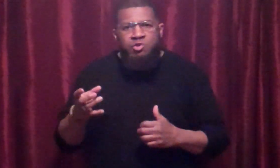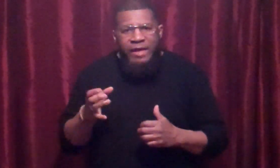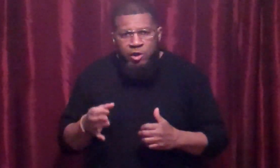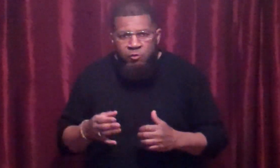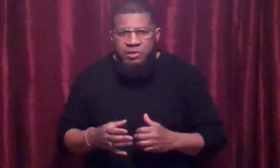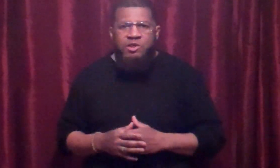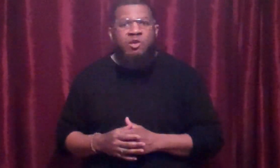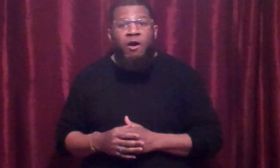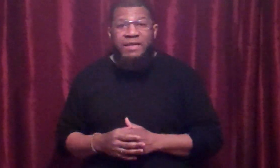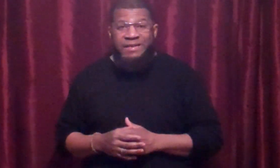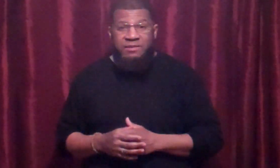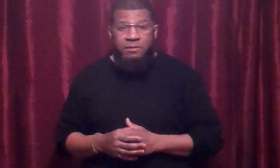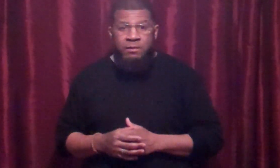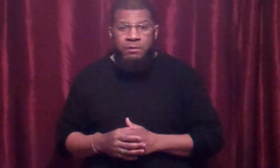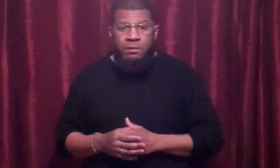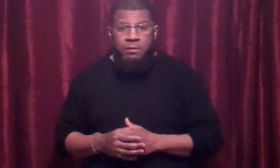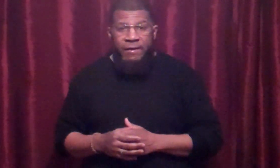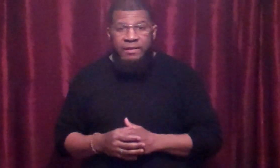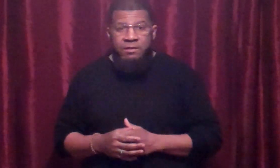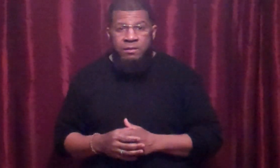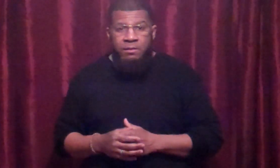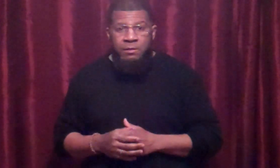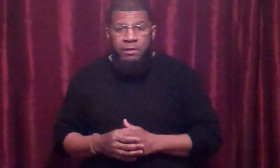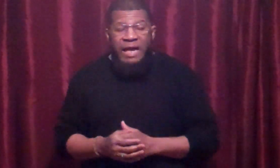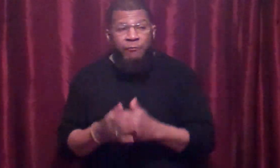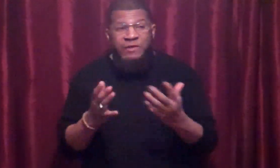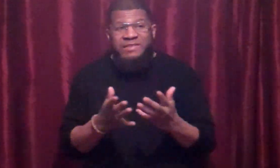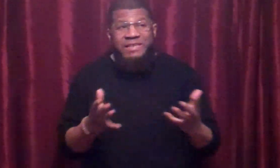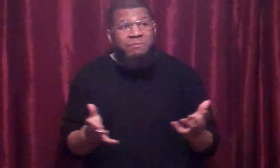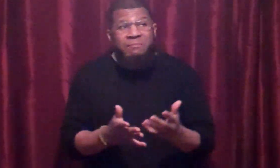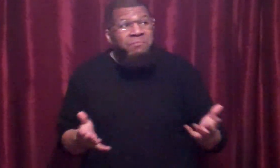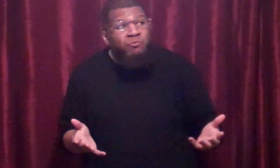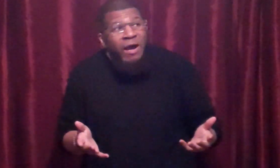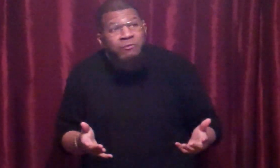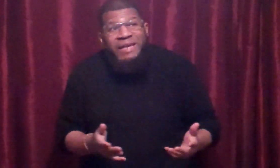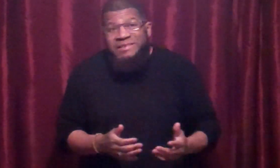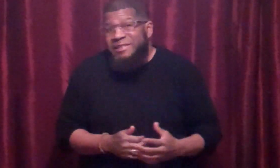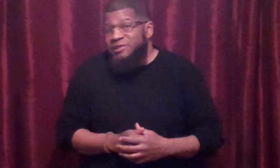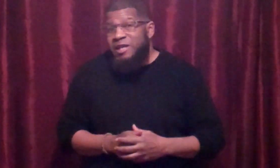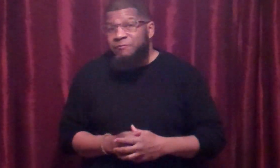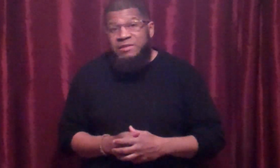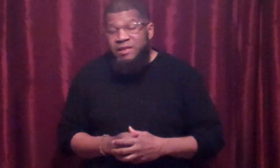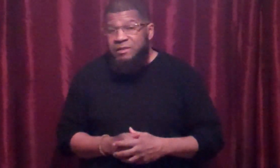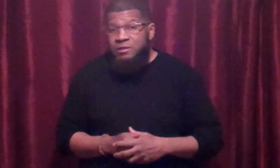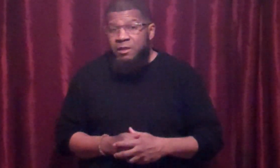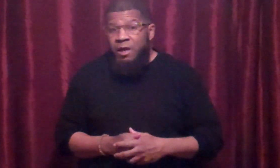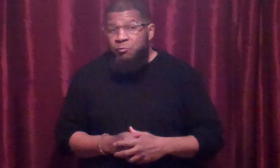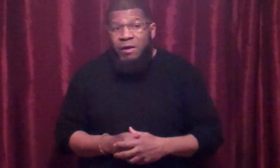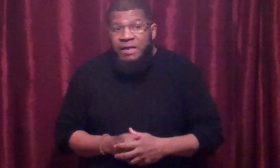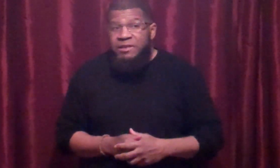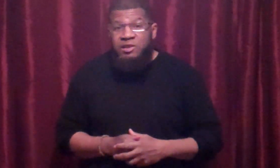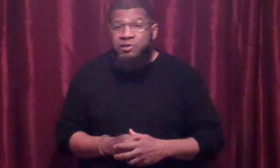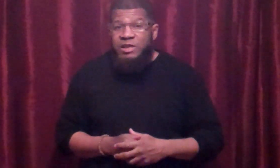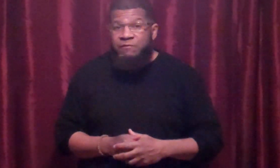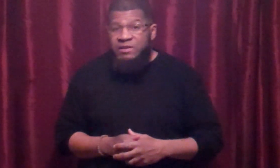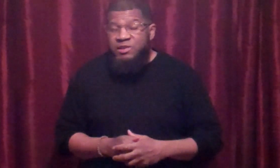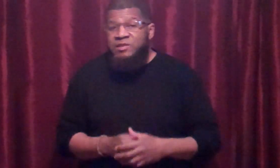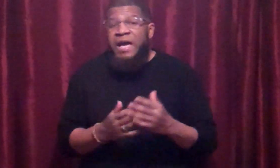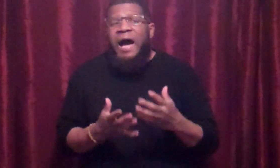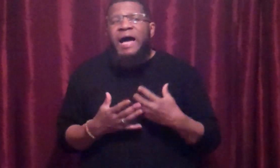try to crush his narnex, right? Now, this is in around 1976. Around 1976. I